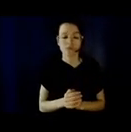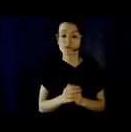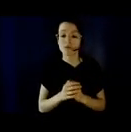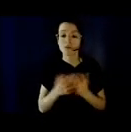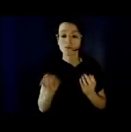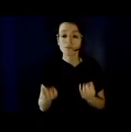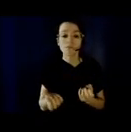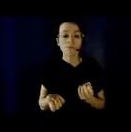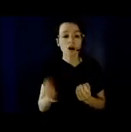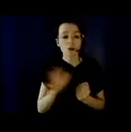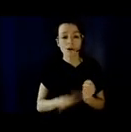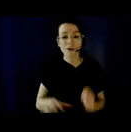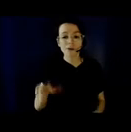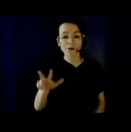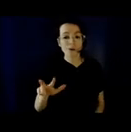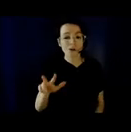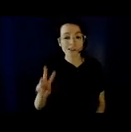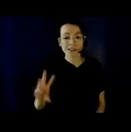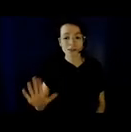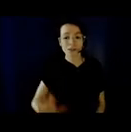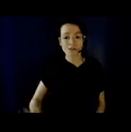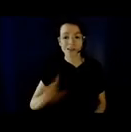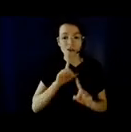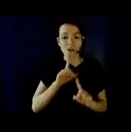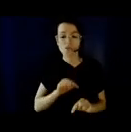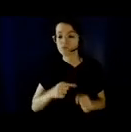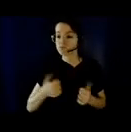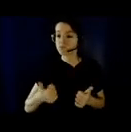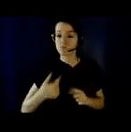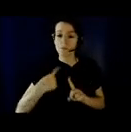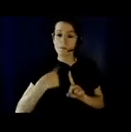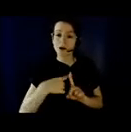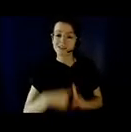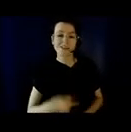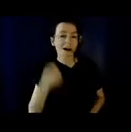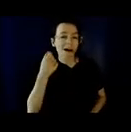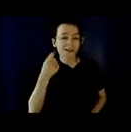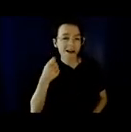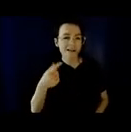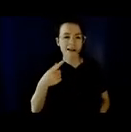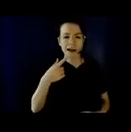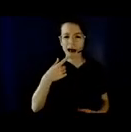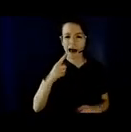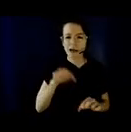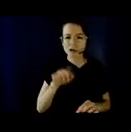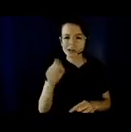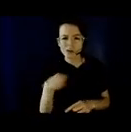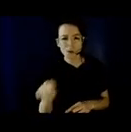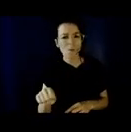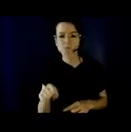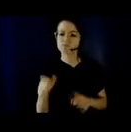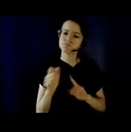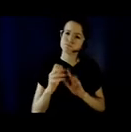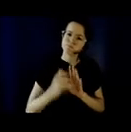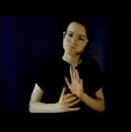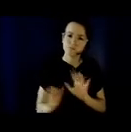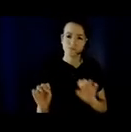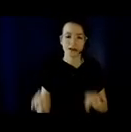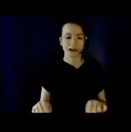% of respondents made positive comments only. 33% made negative comments only.